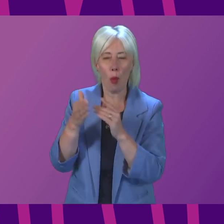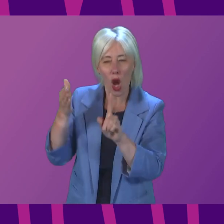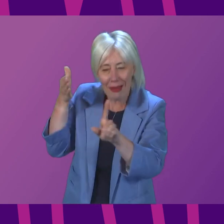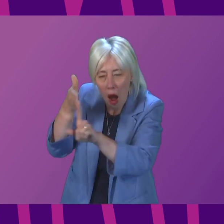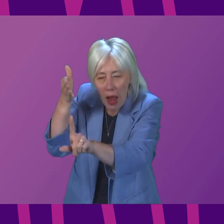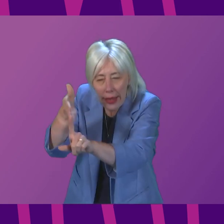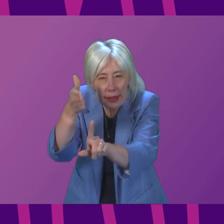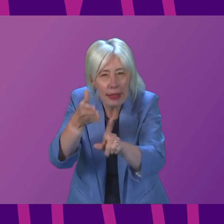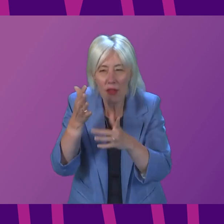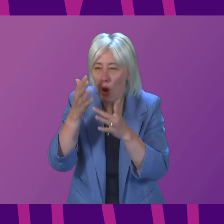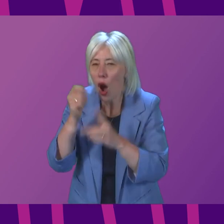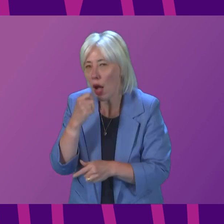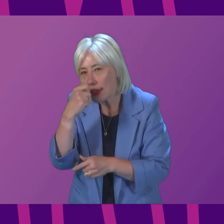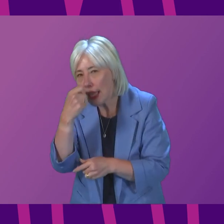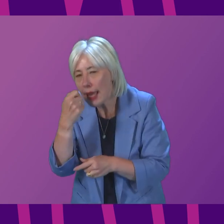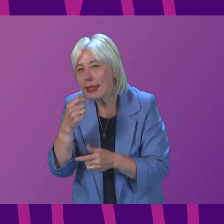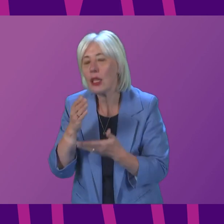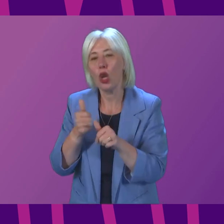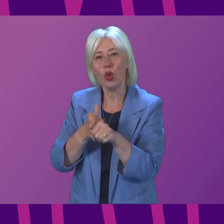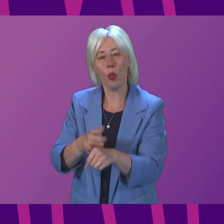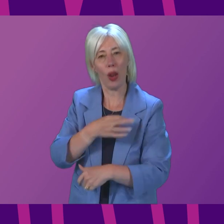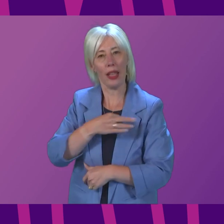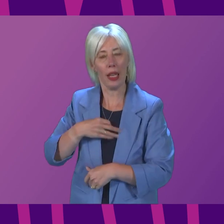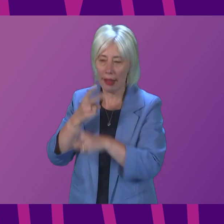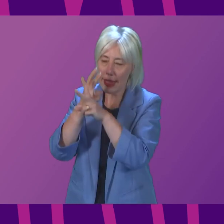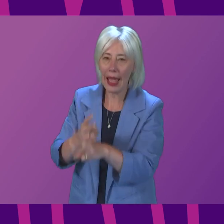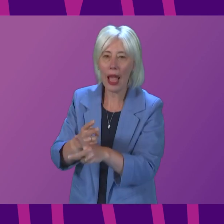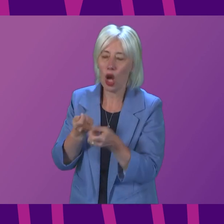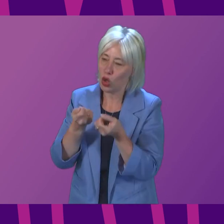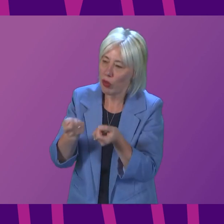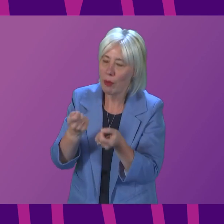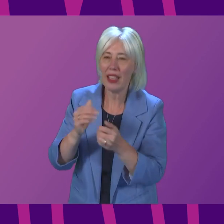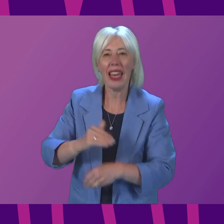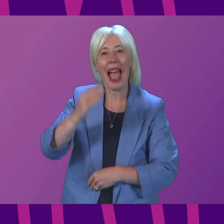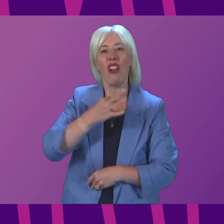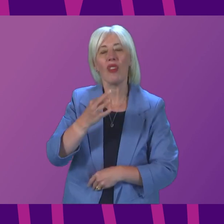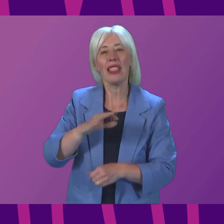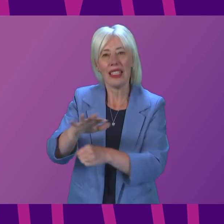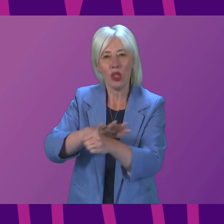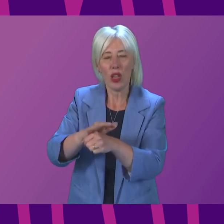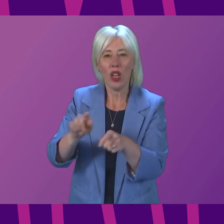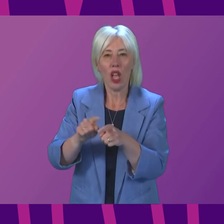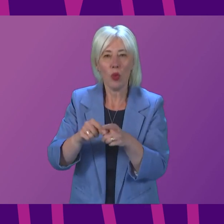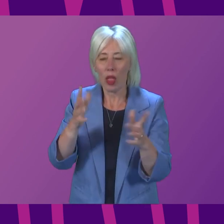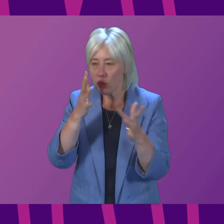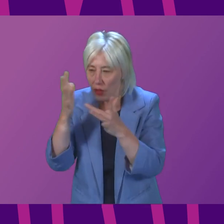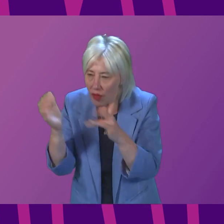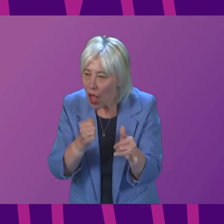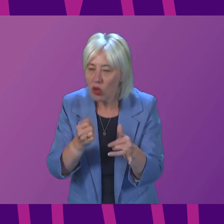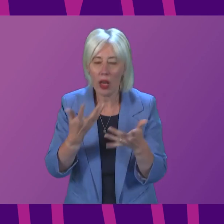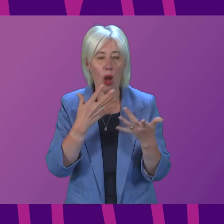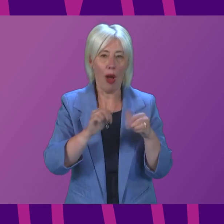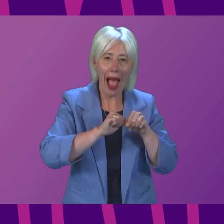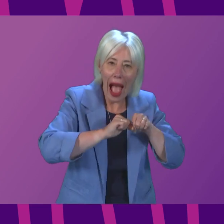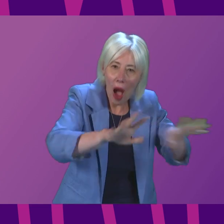basis to support clinical care and treatment and protect higher-risk settings, and also for surveillance, outbreak management and responding